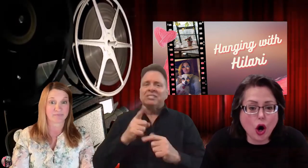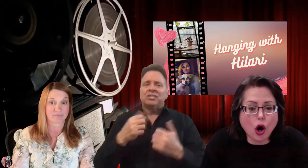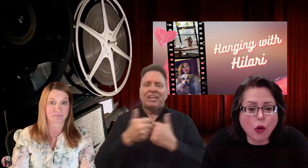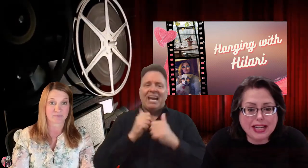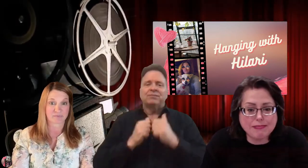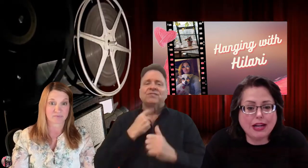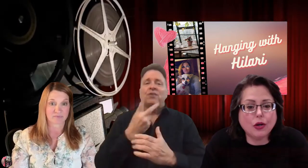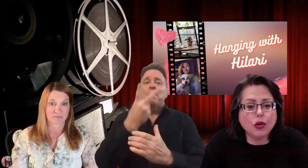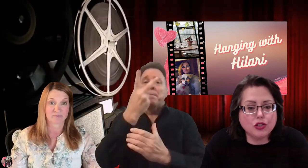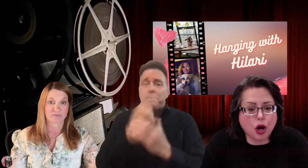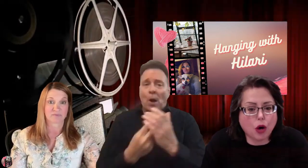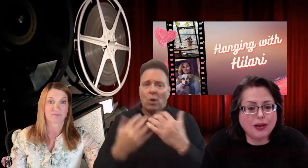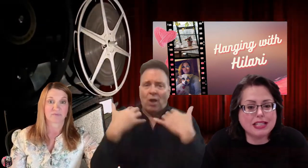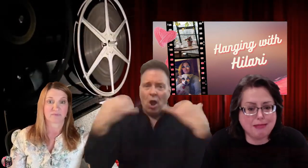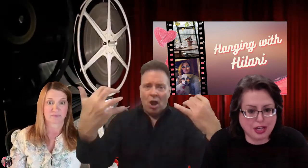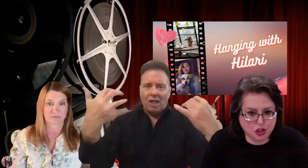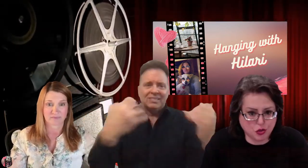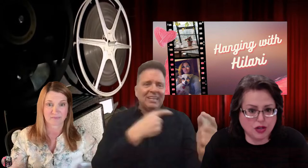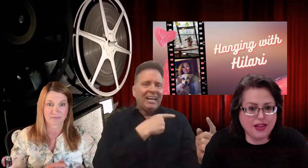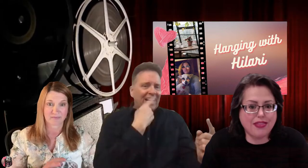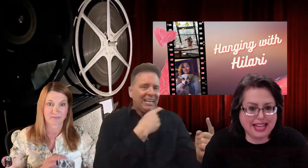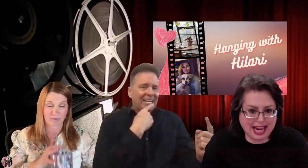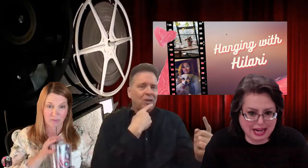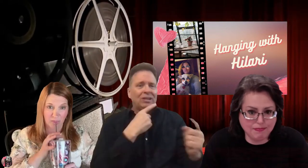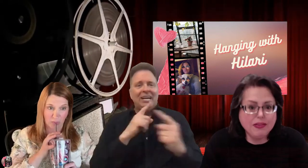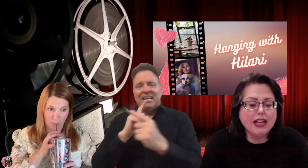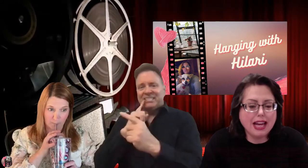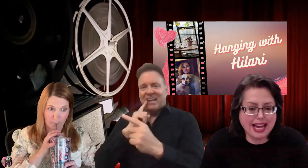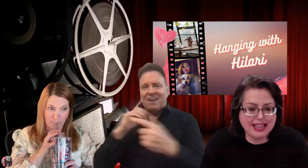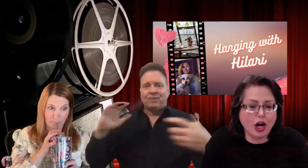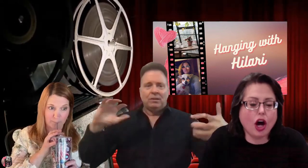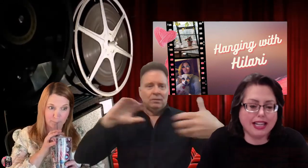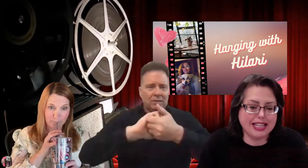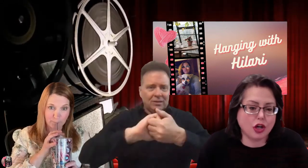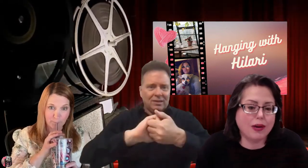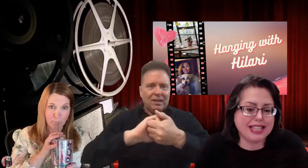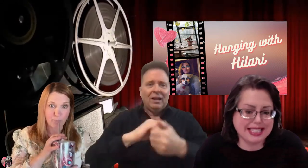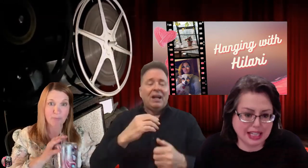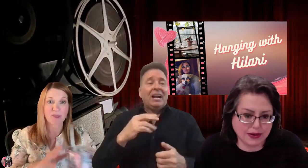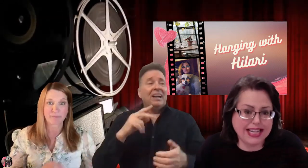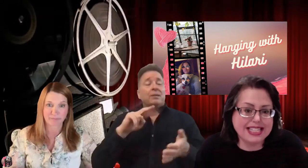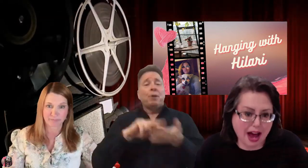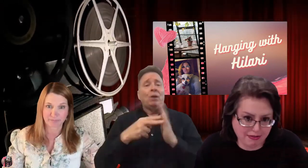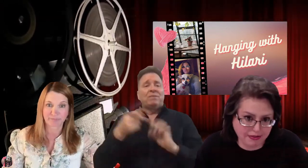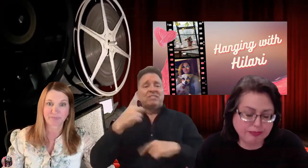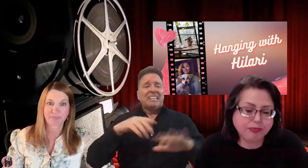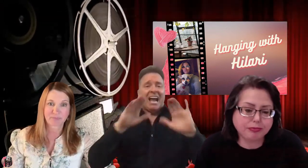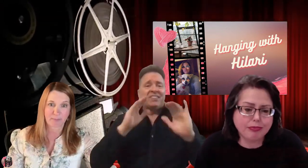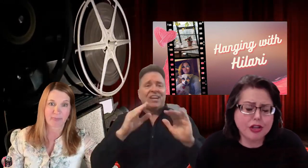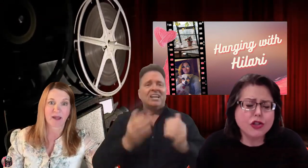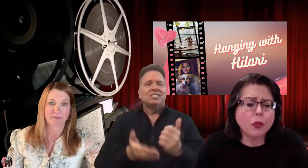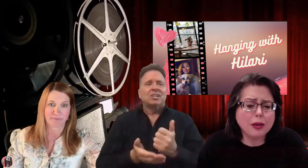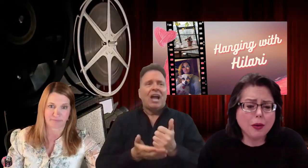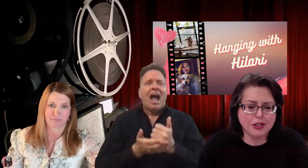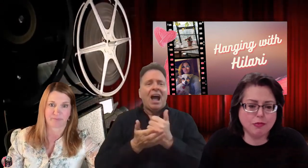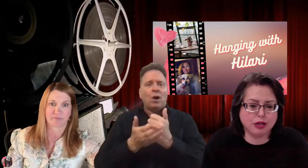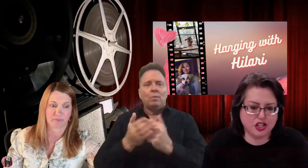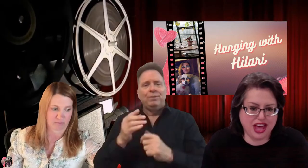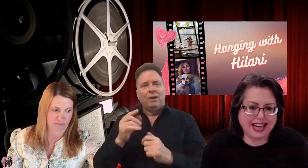always, my goal is always to make sure that the game in the audience always has hearing and deaf. So, we want to bridge that